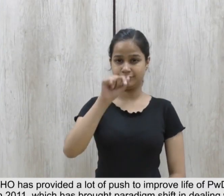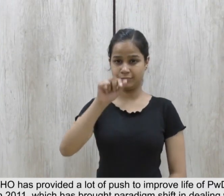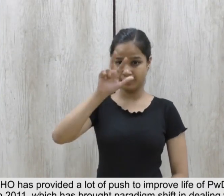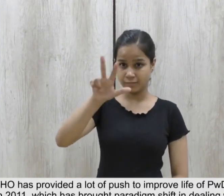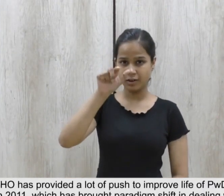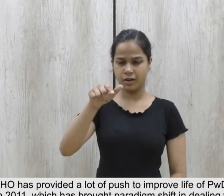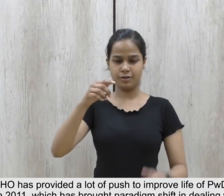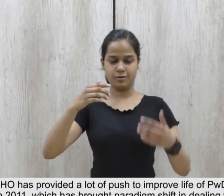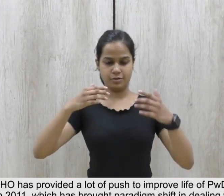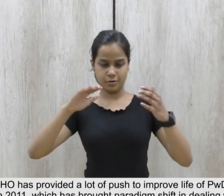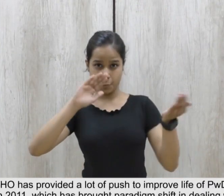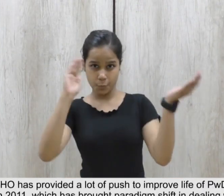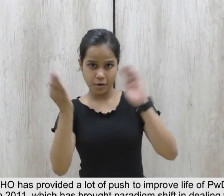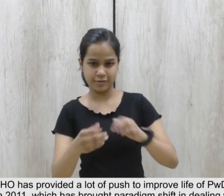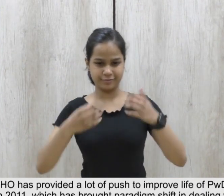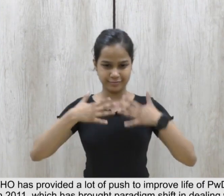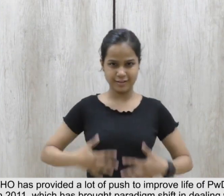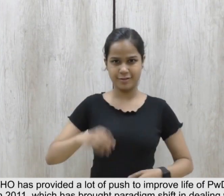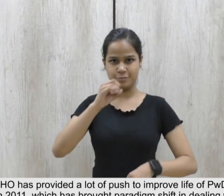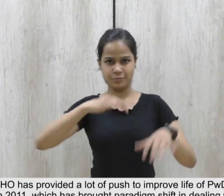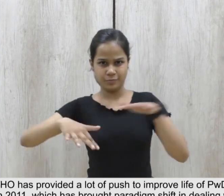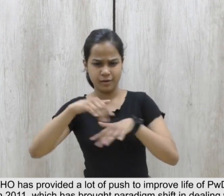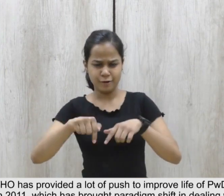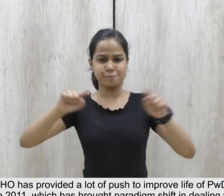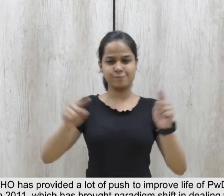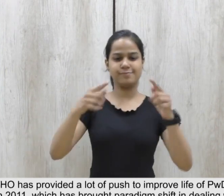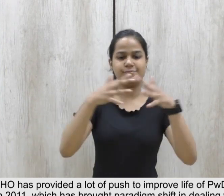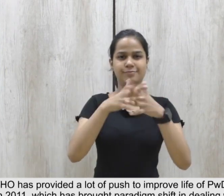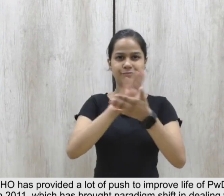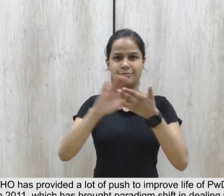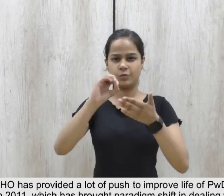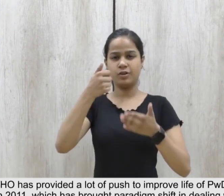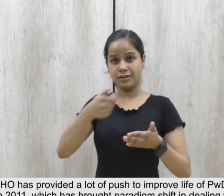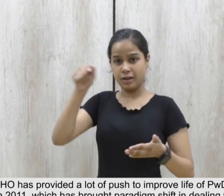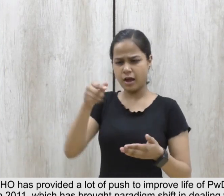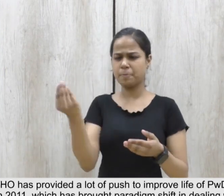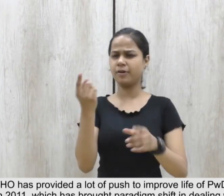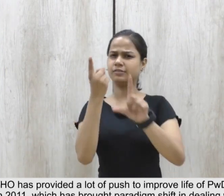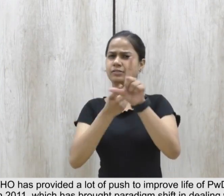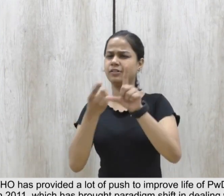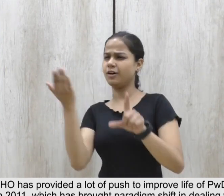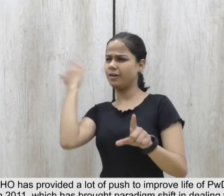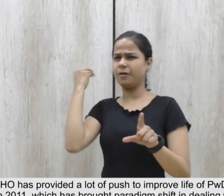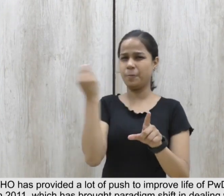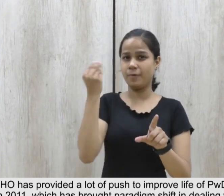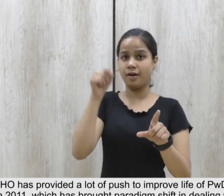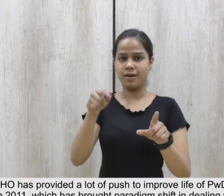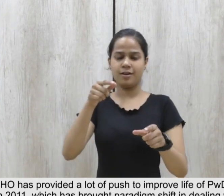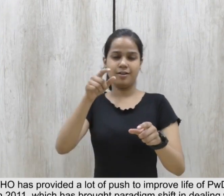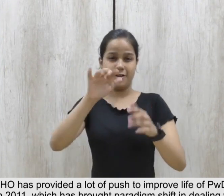6.8. In recent years, WHO has provided a lot of push to improve